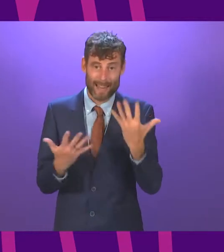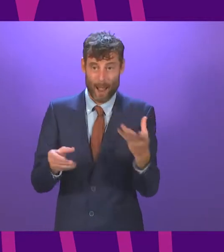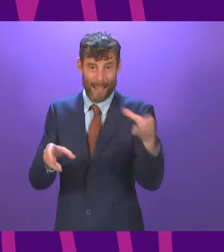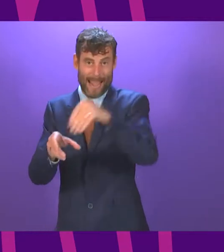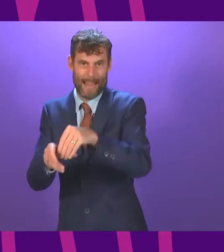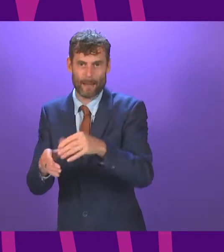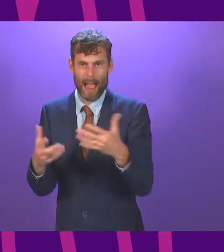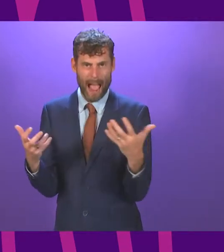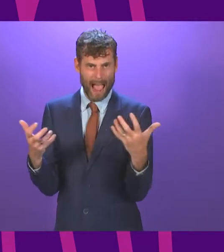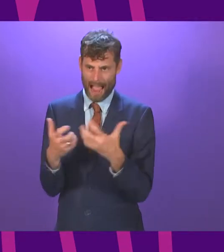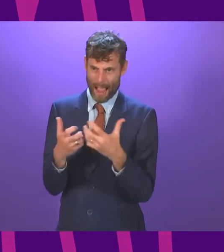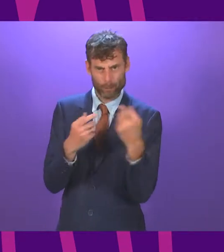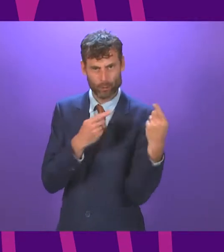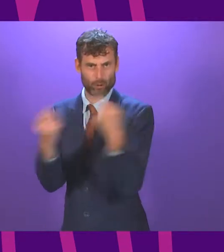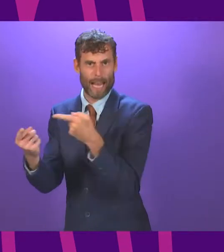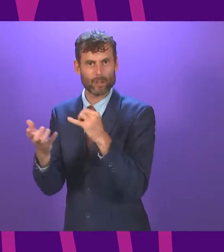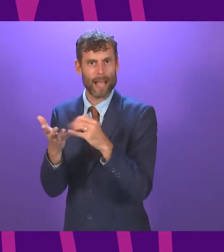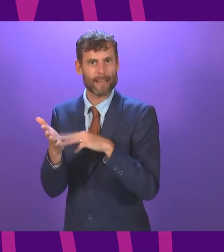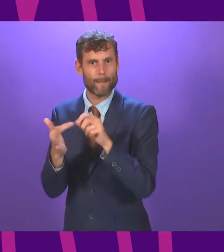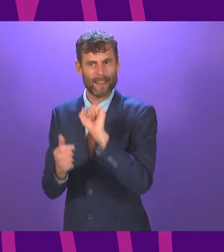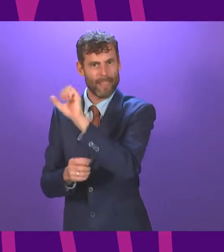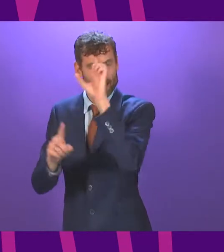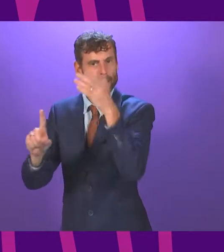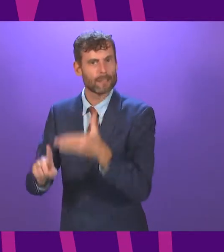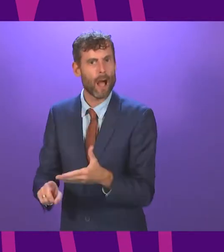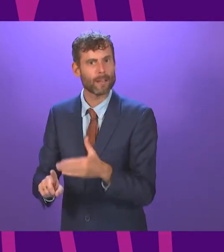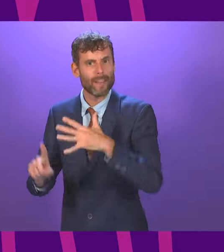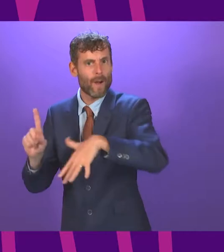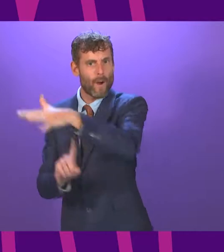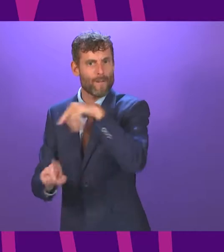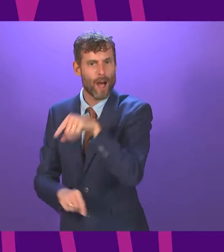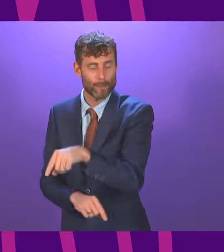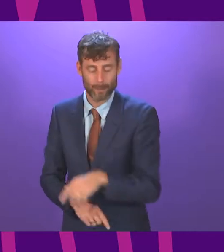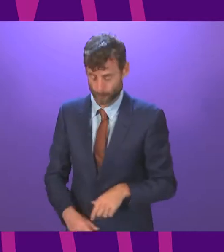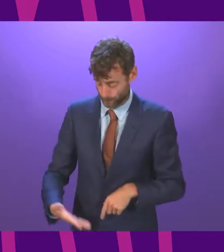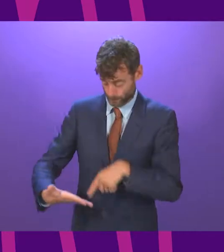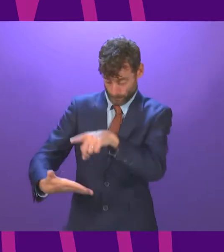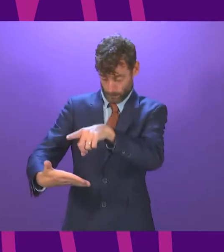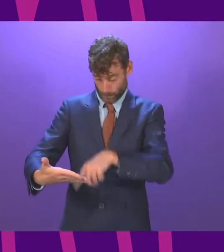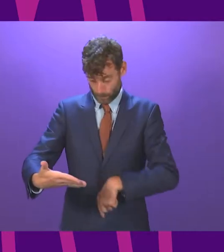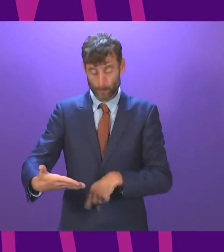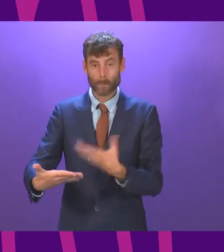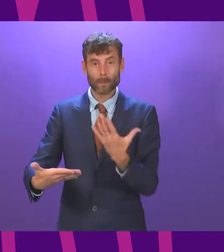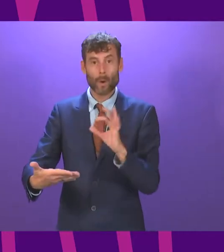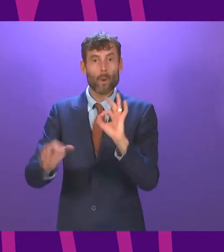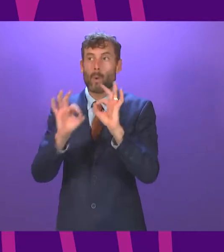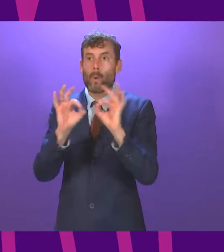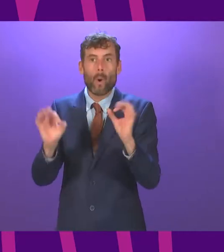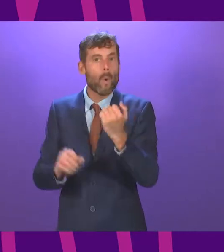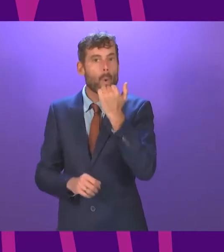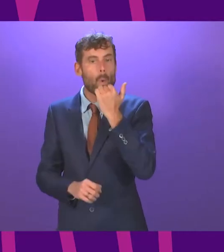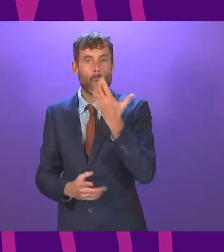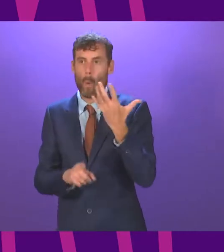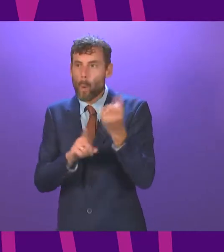Presiding officer, there is even a clause in the agreement which demands that the Greens offer, and I quote, no surprises to their partners. I can